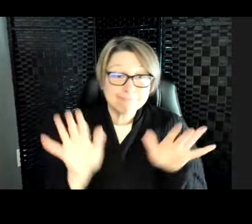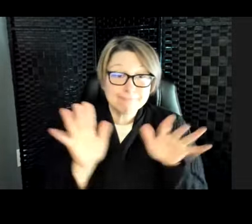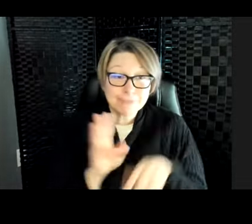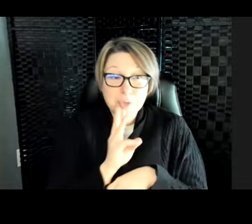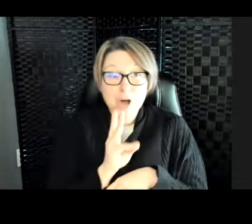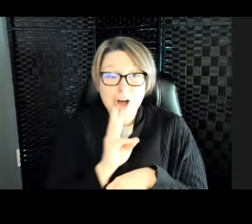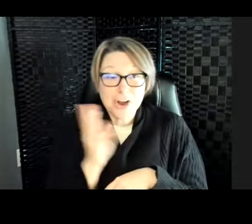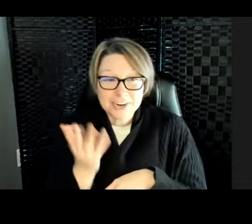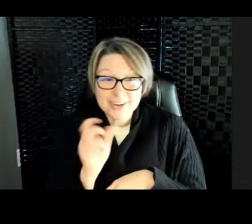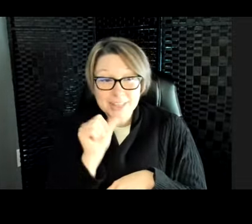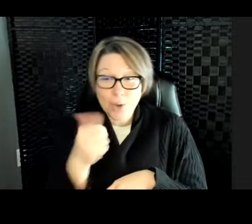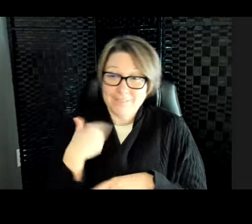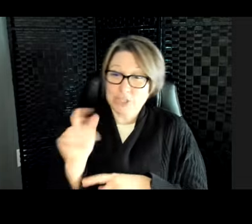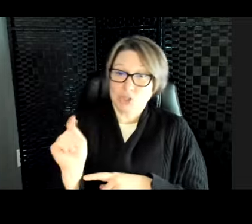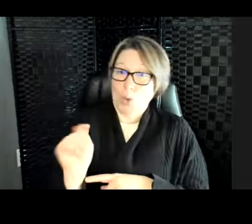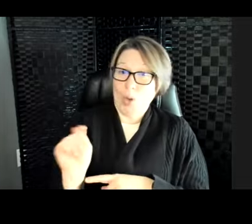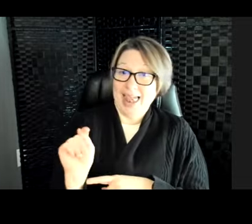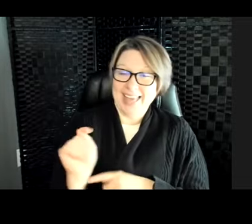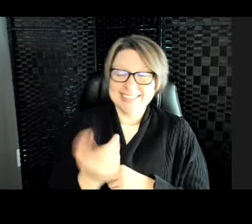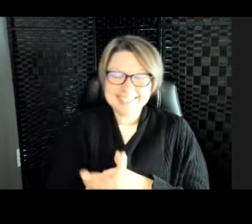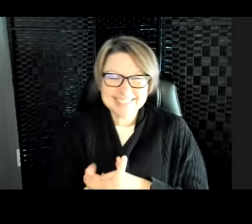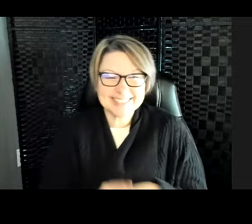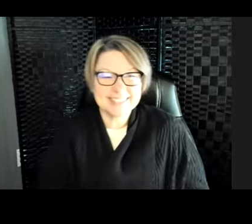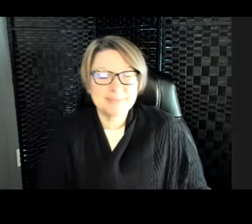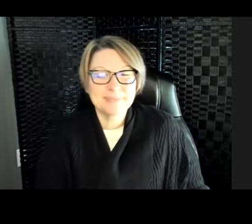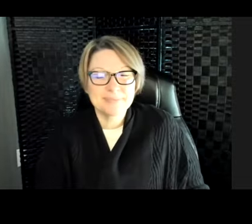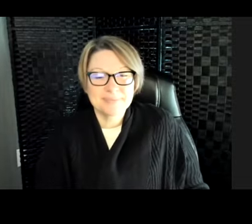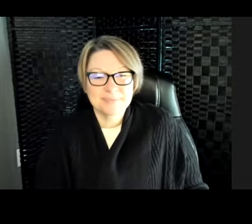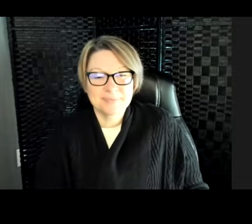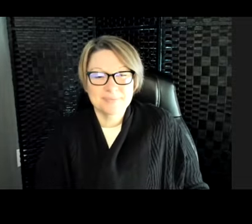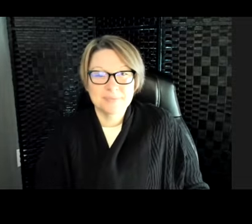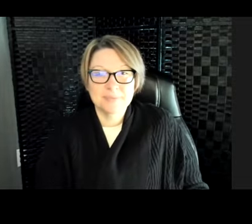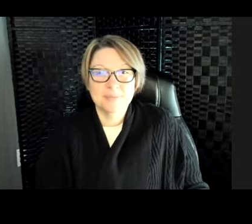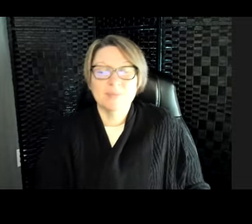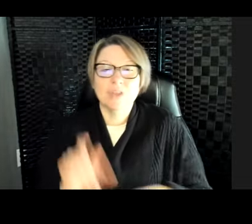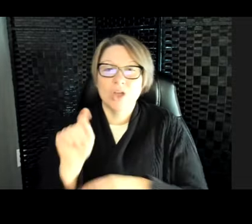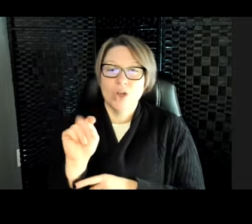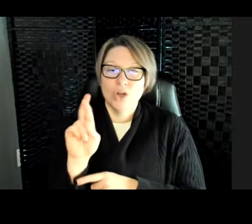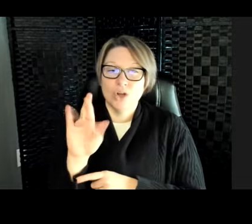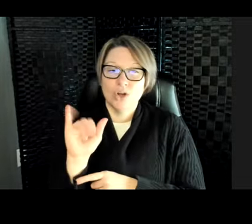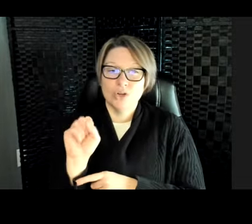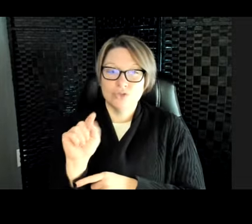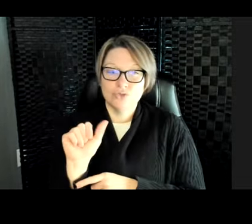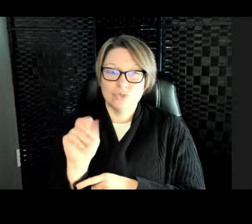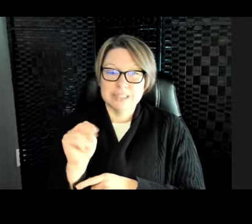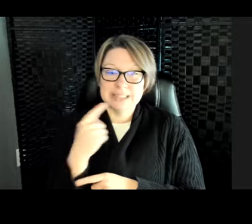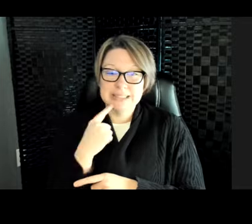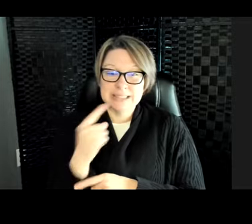like a toilet like some people have. Tristan said, Navy seals. That's right. They were Navy